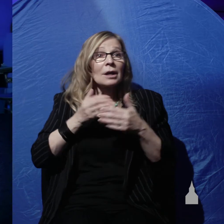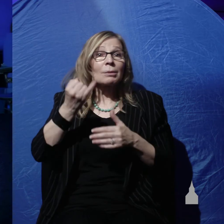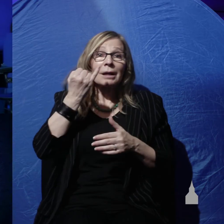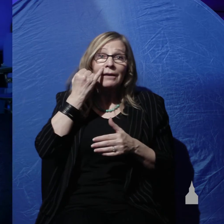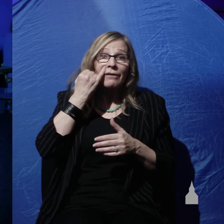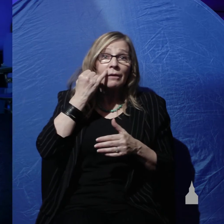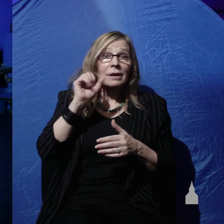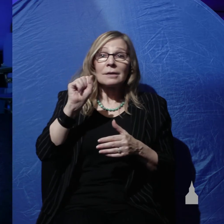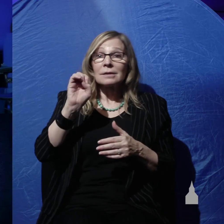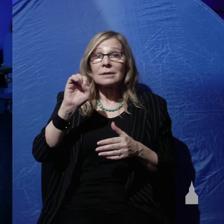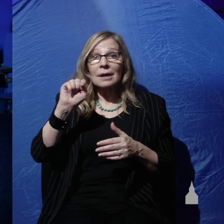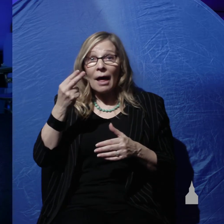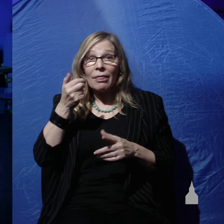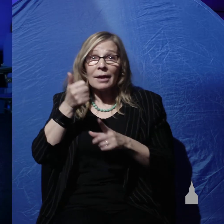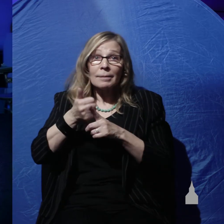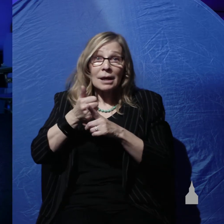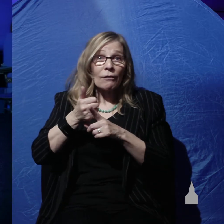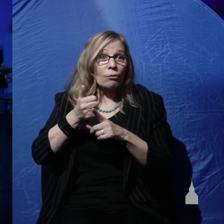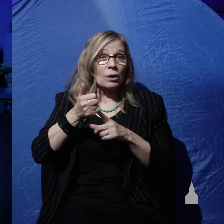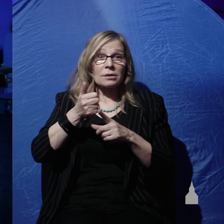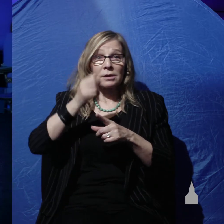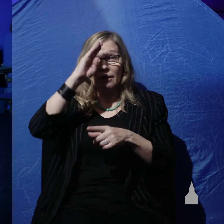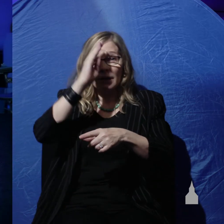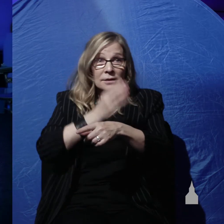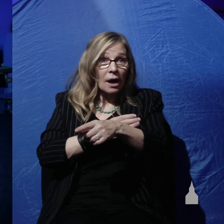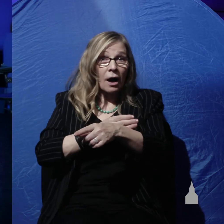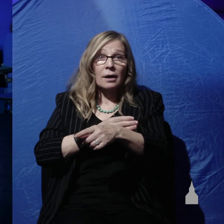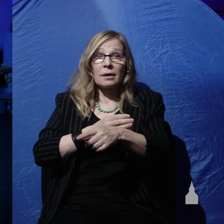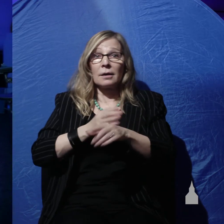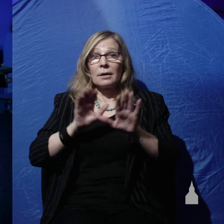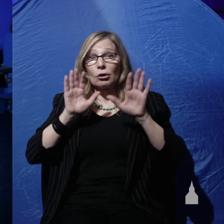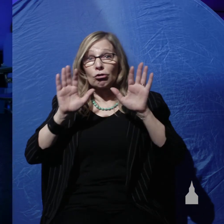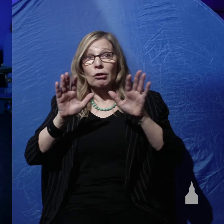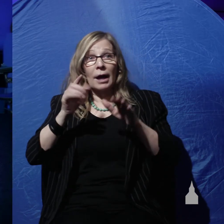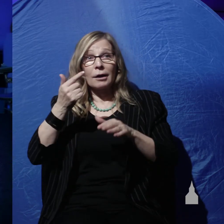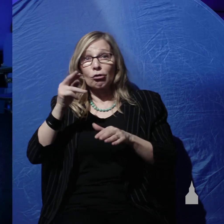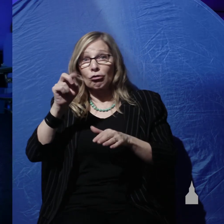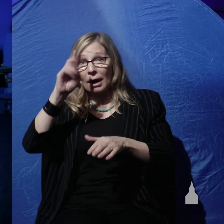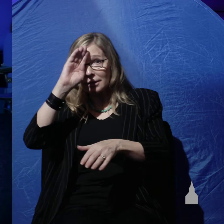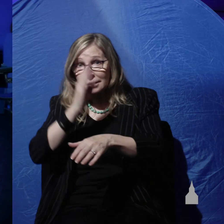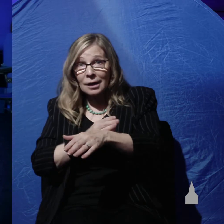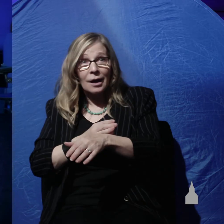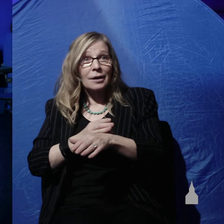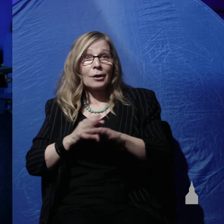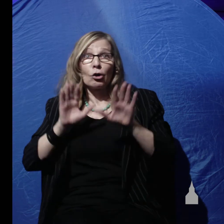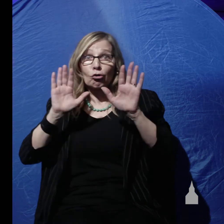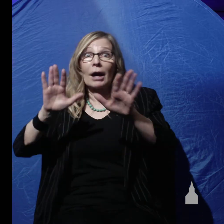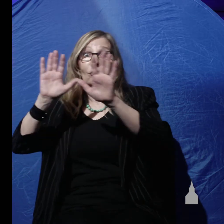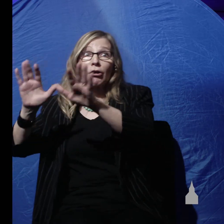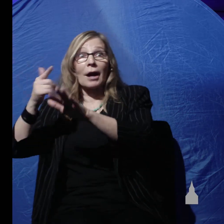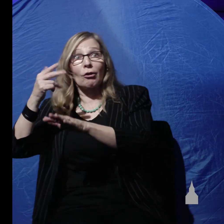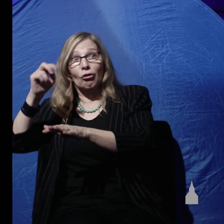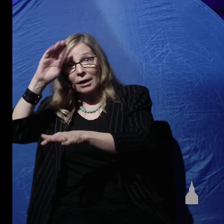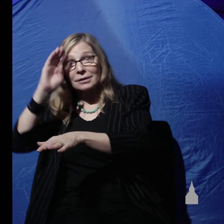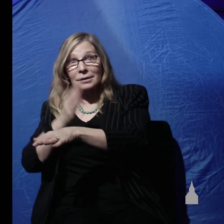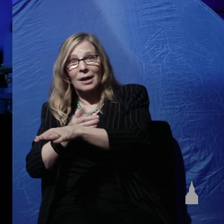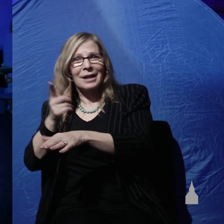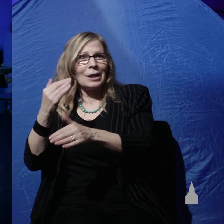was the son grandson great grandson great great grandson of Adam he was born when Adam was 130 years